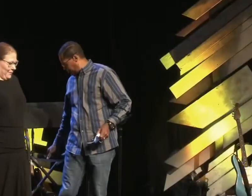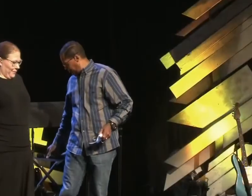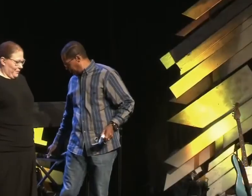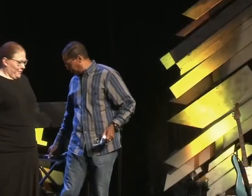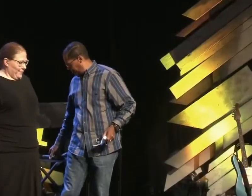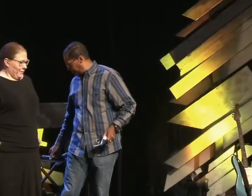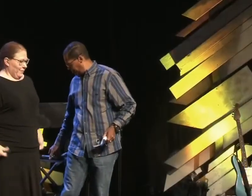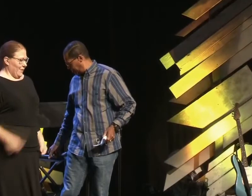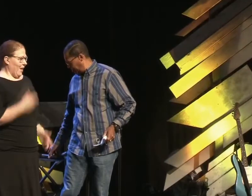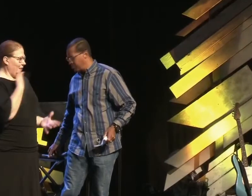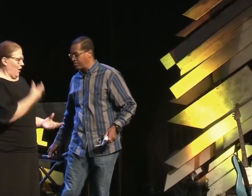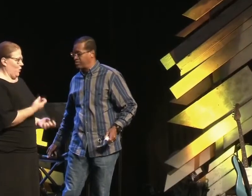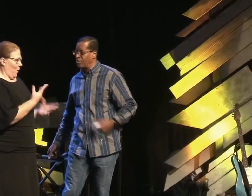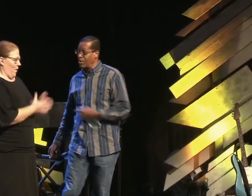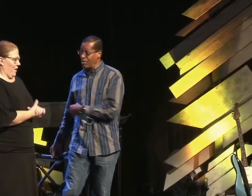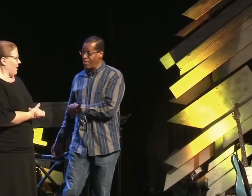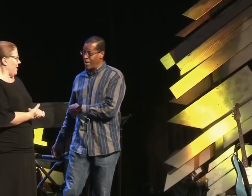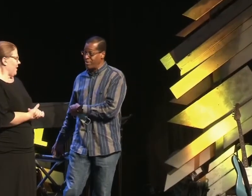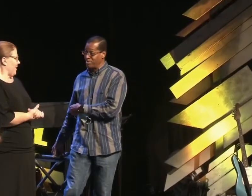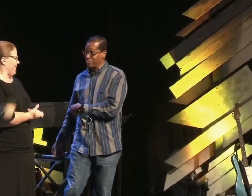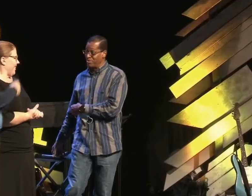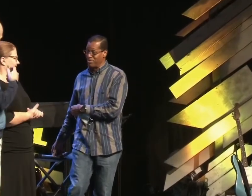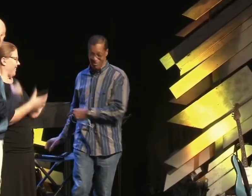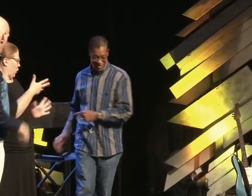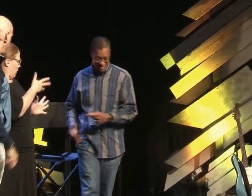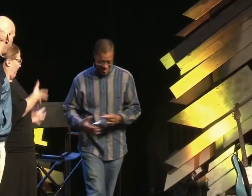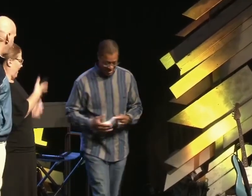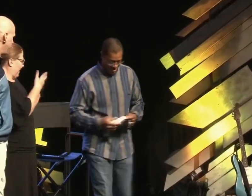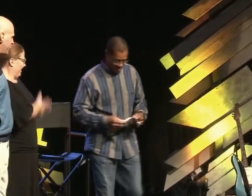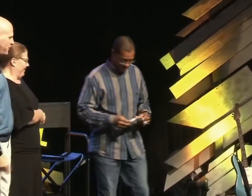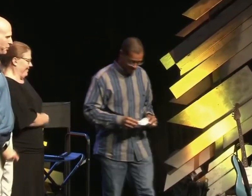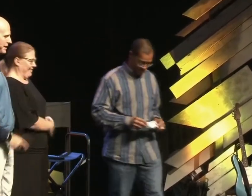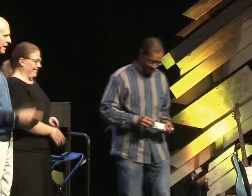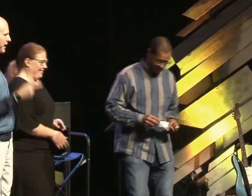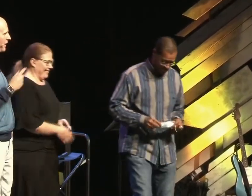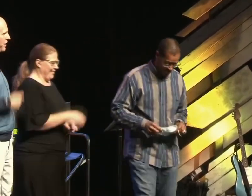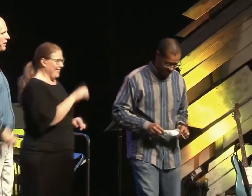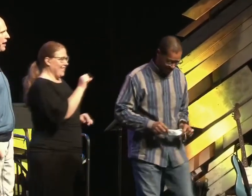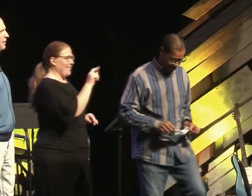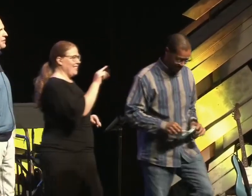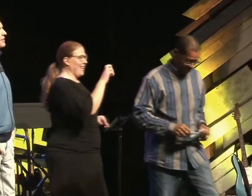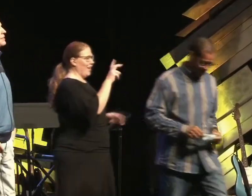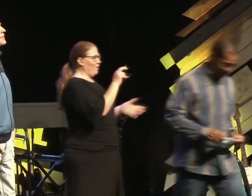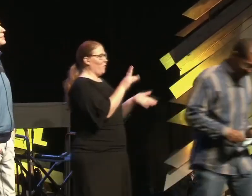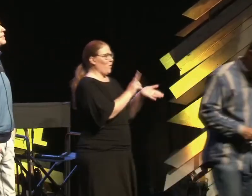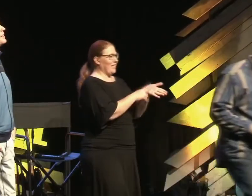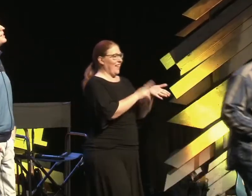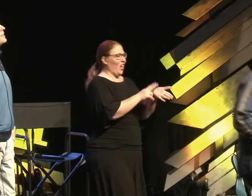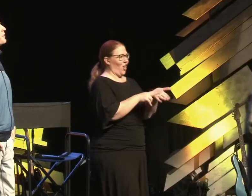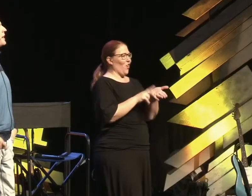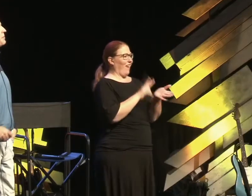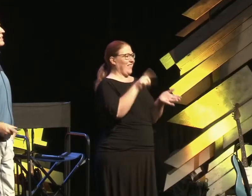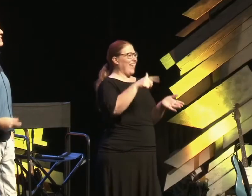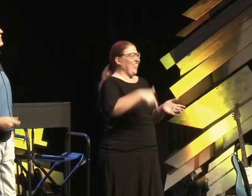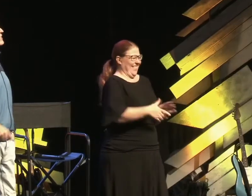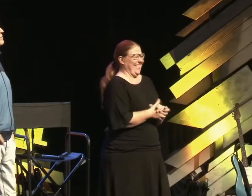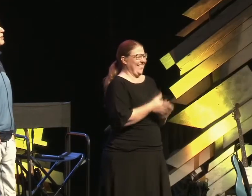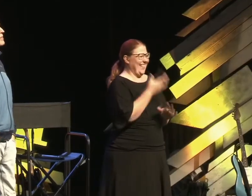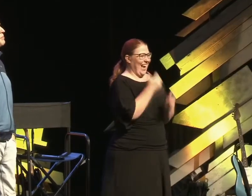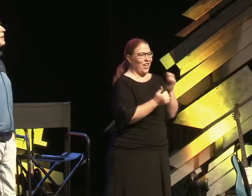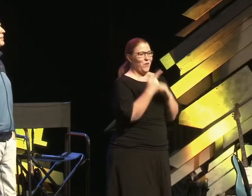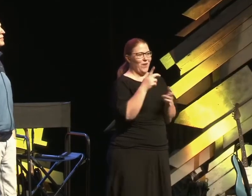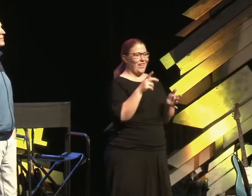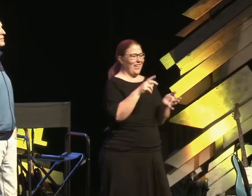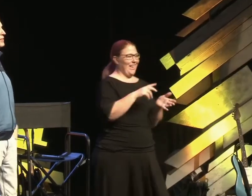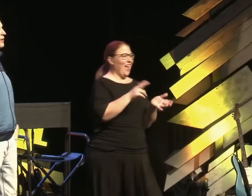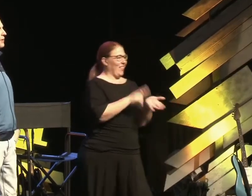Thank you so much. You leave it right there. Steve will be signing autographs for anybody that signs up to